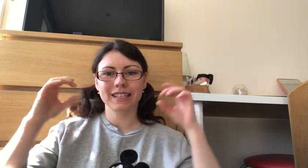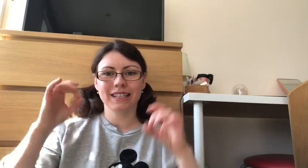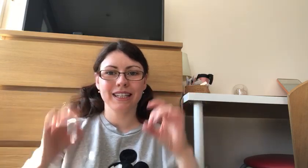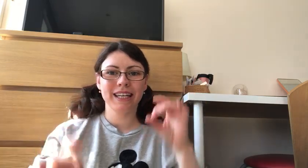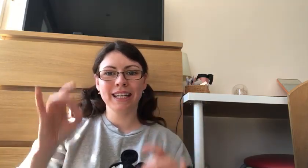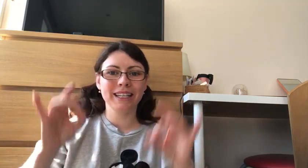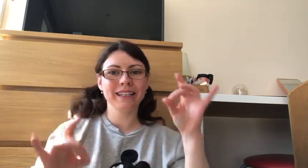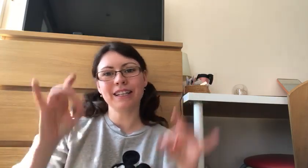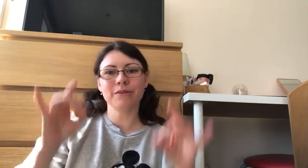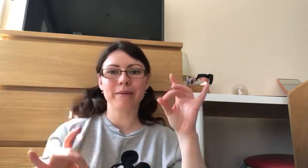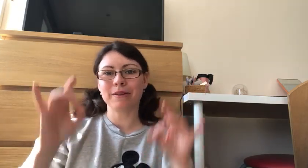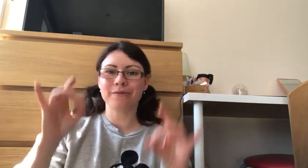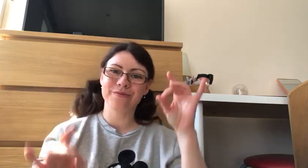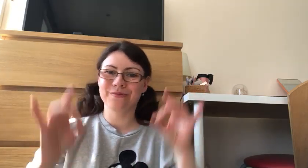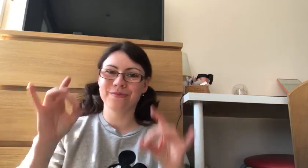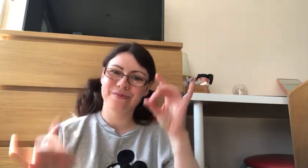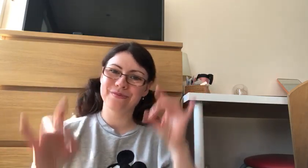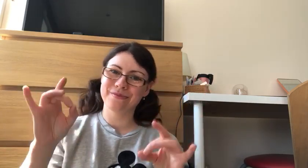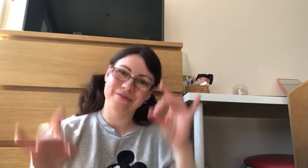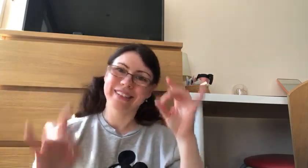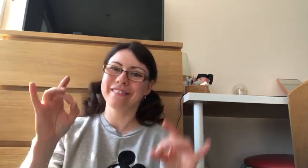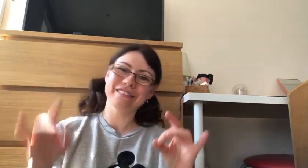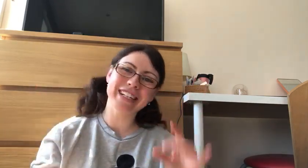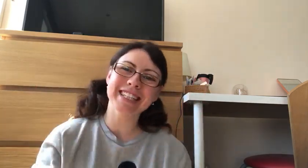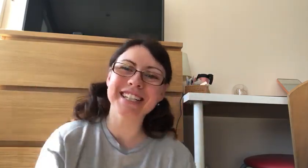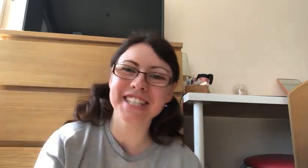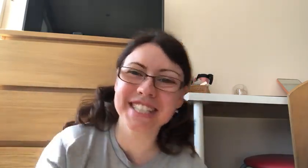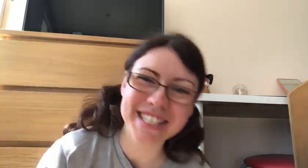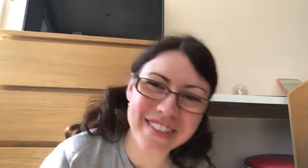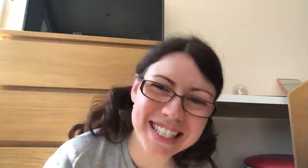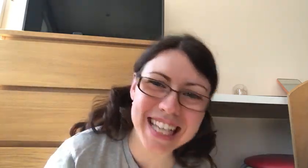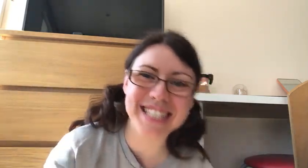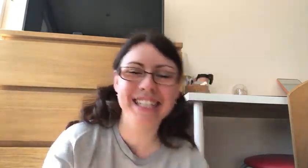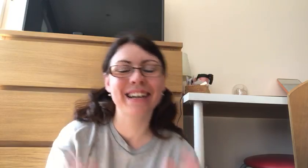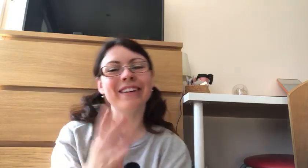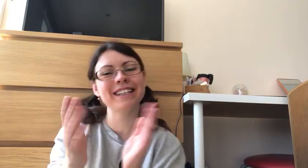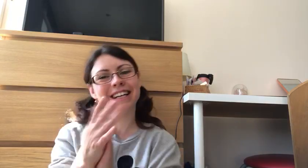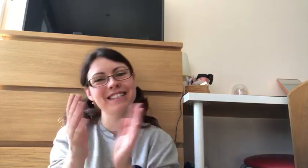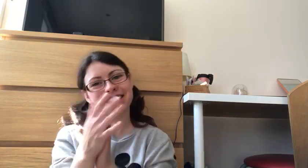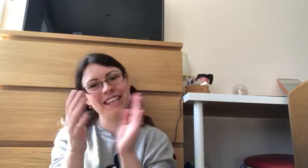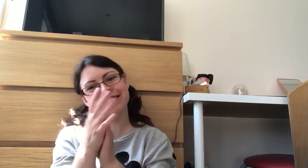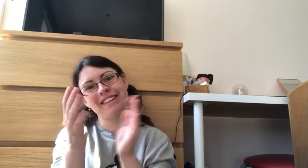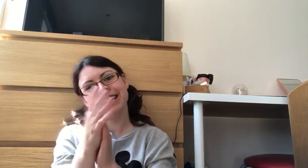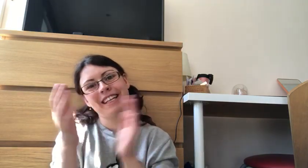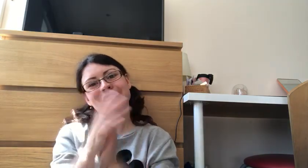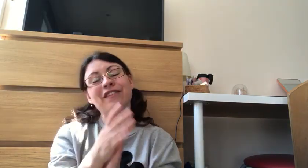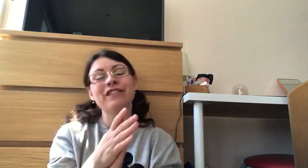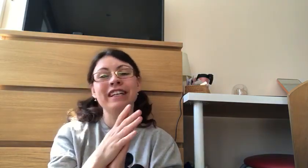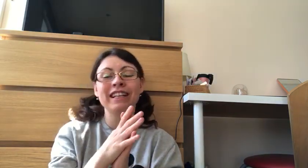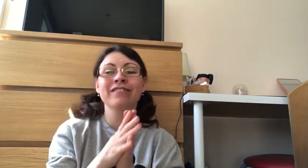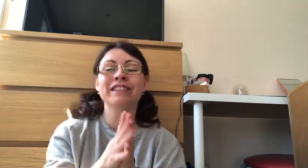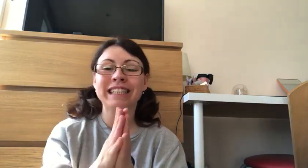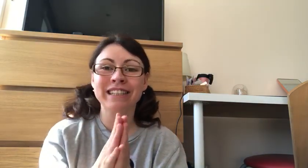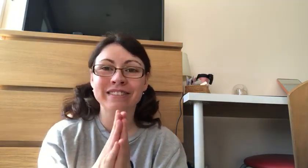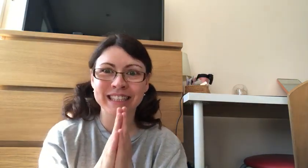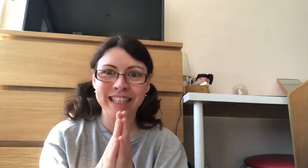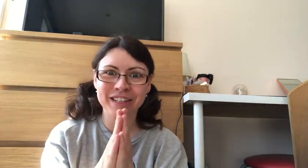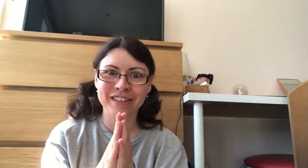and a little bubble well done cheetahs fantastic well done to you really really really good